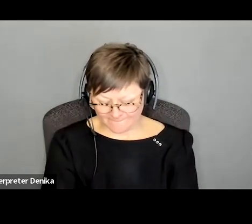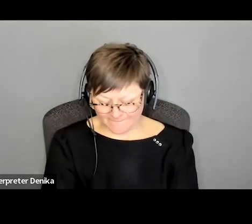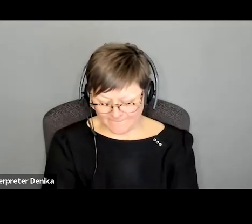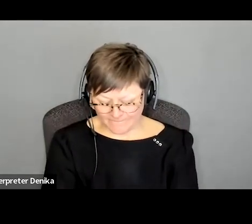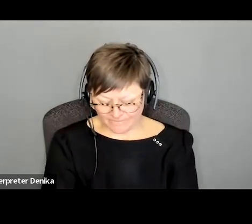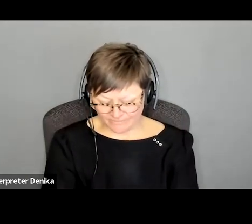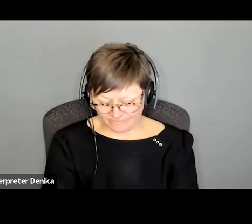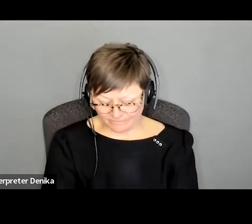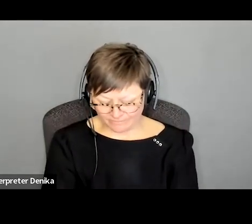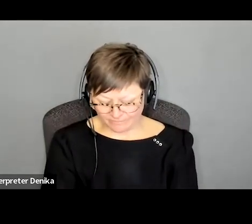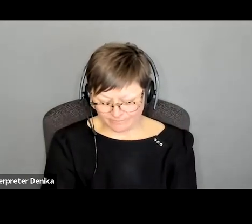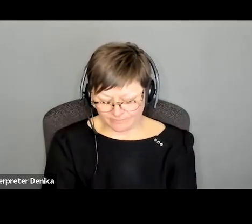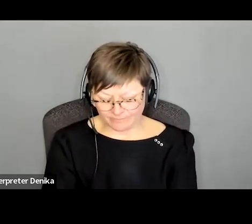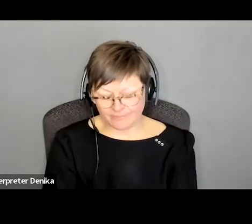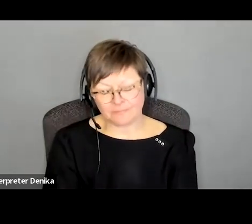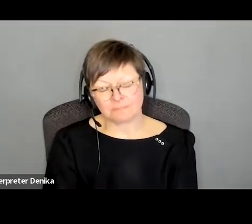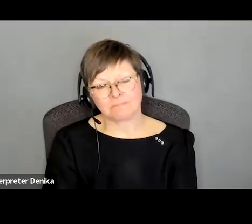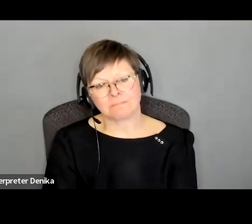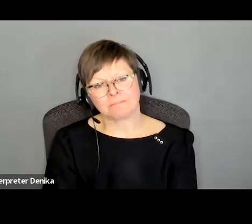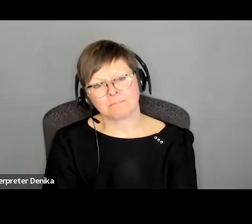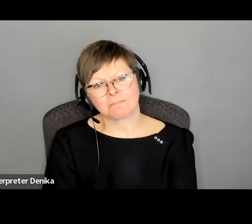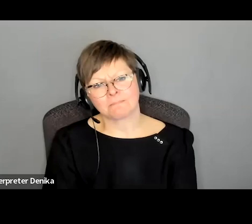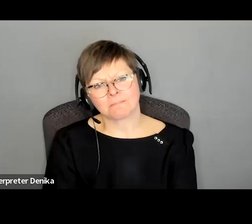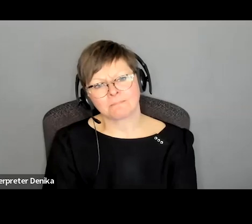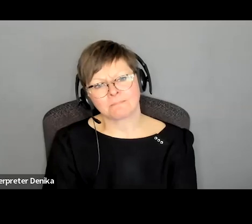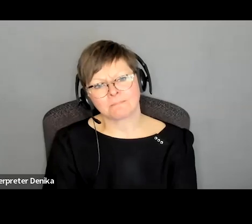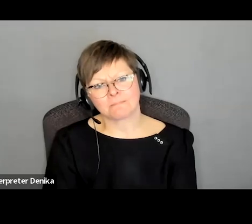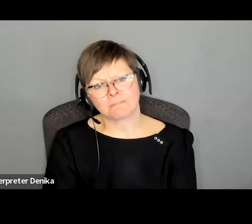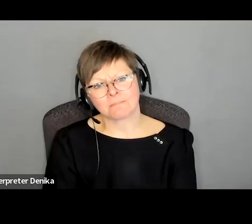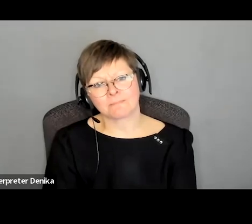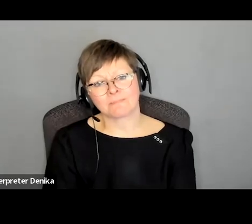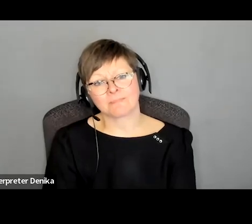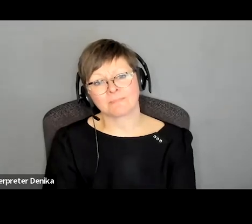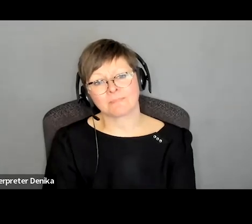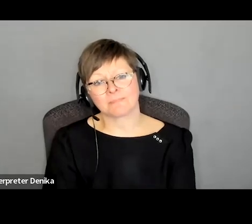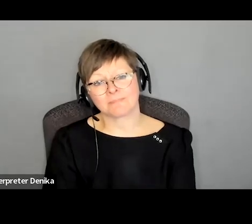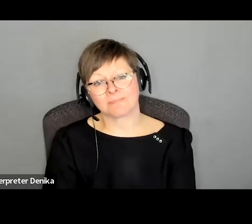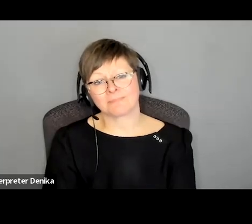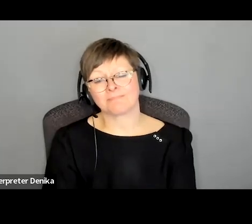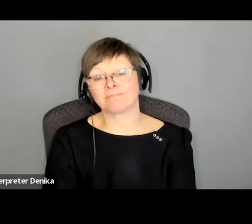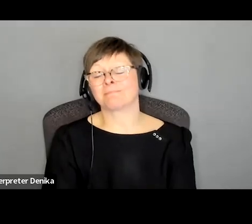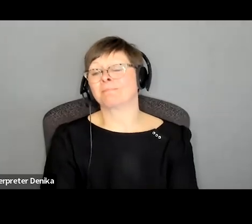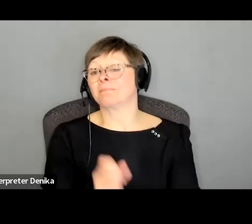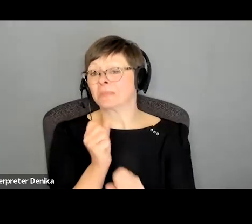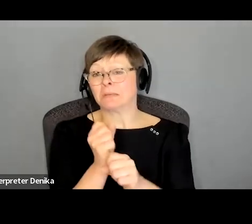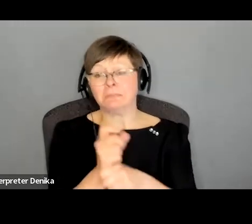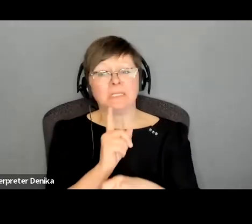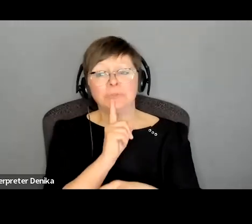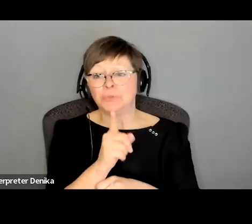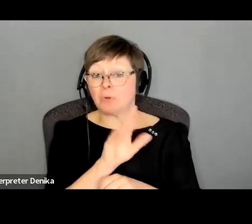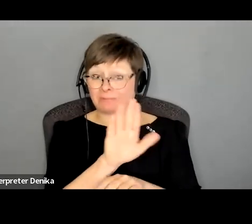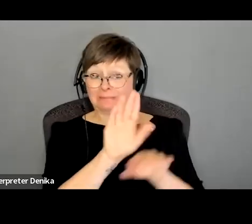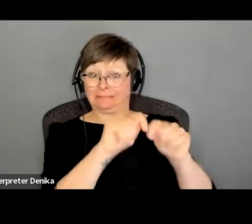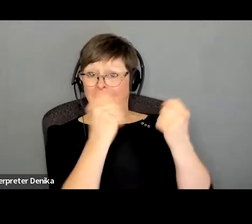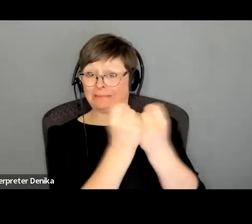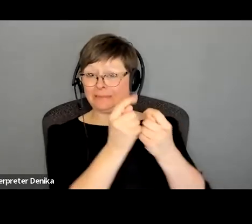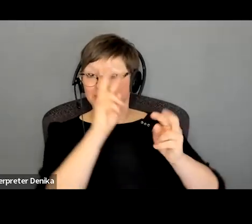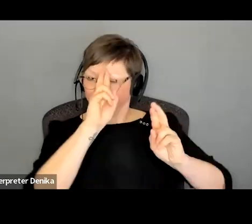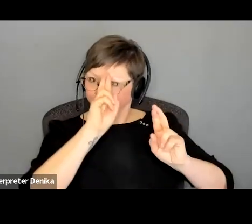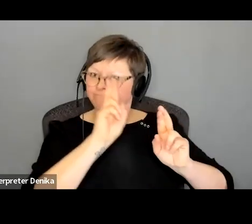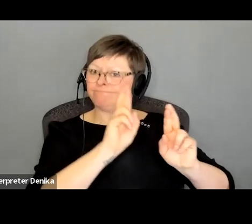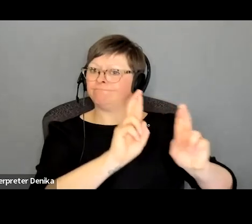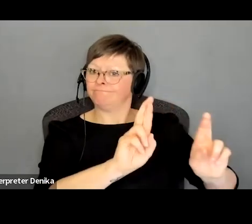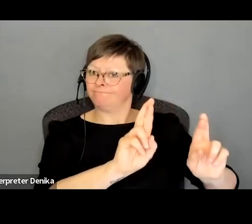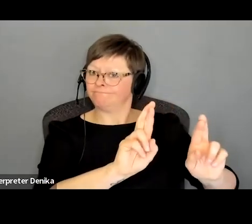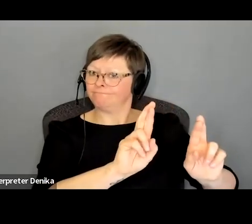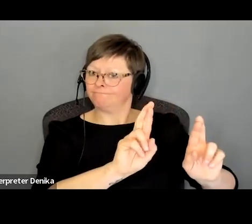i would i don't know things you do don't do be just disrespectful to the team i mean you